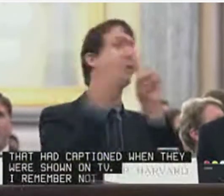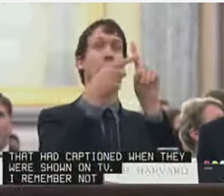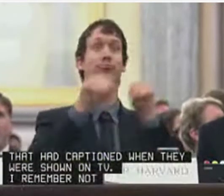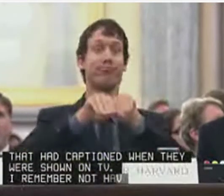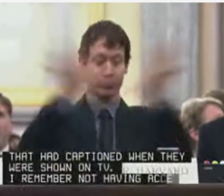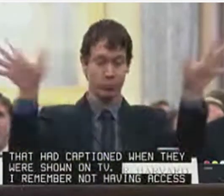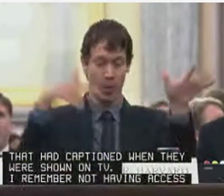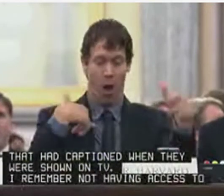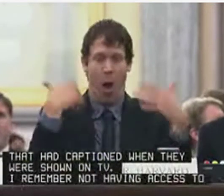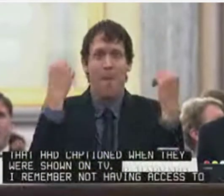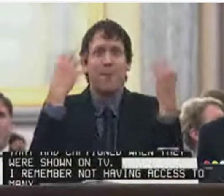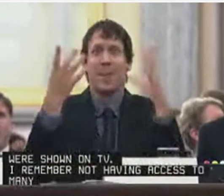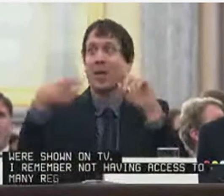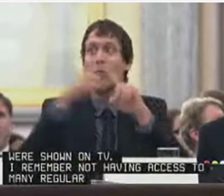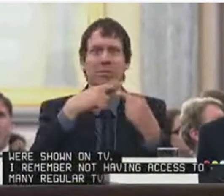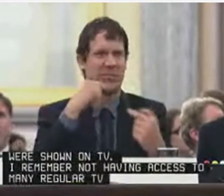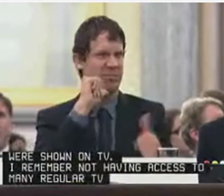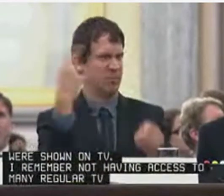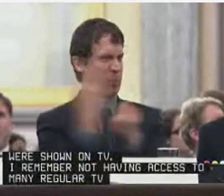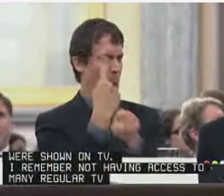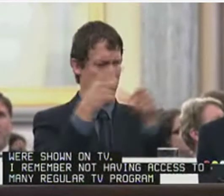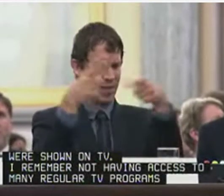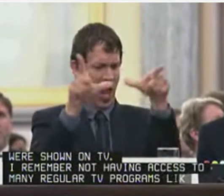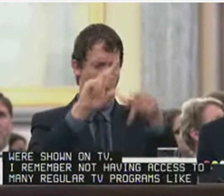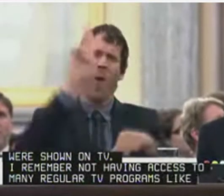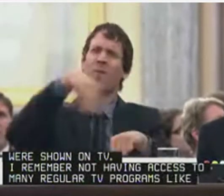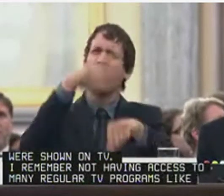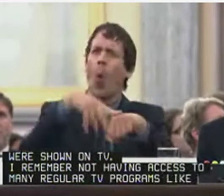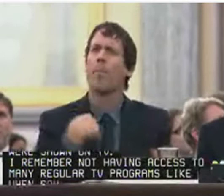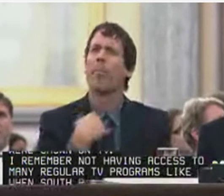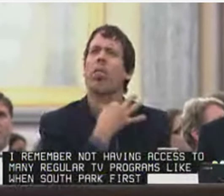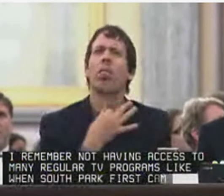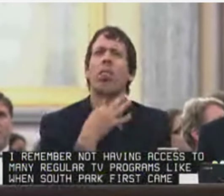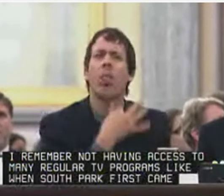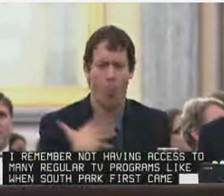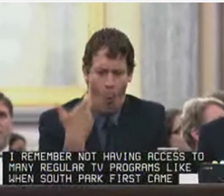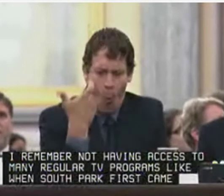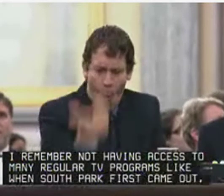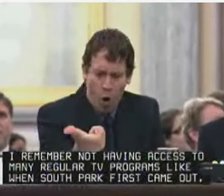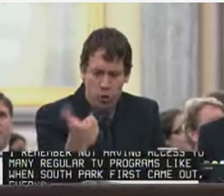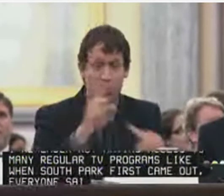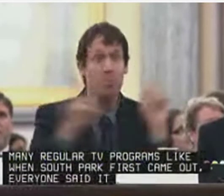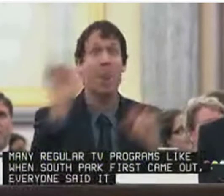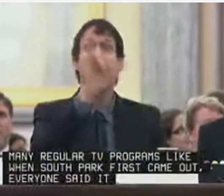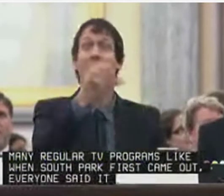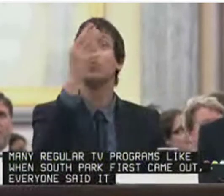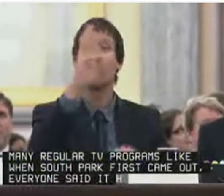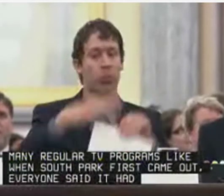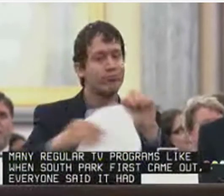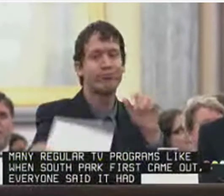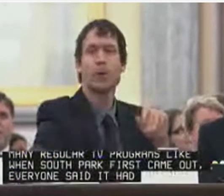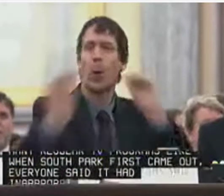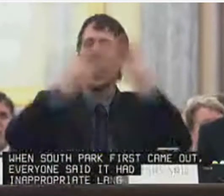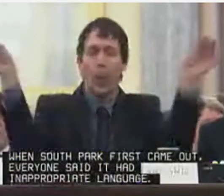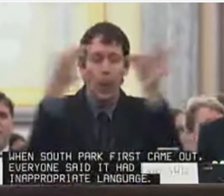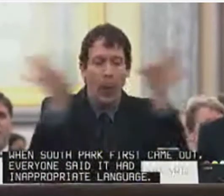South Park first came out, everyone said it had inappropriate language. Naturally, this made me want to see the show even more.